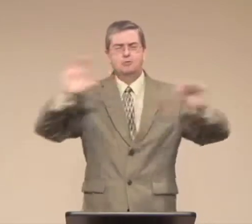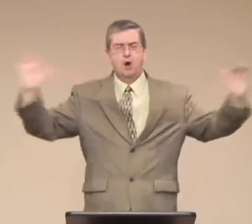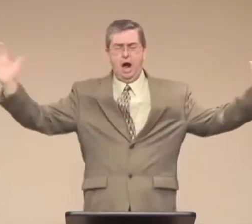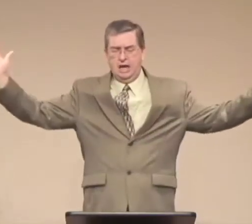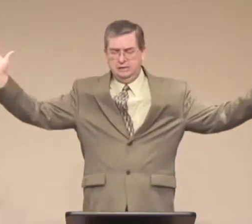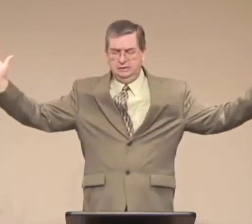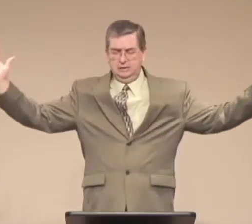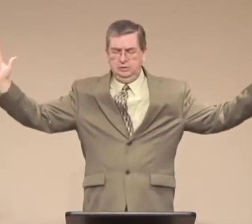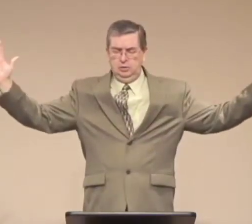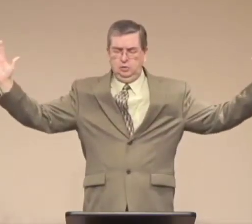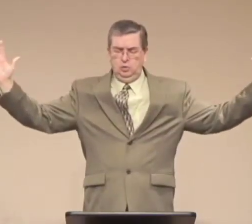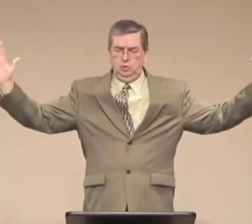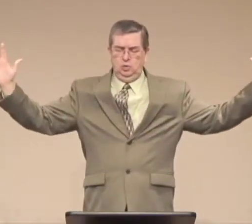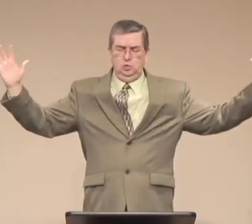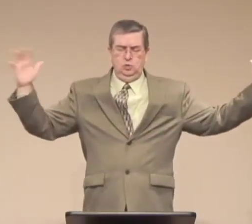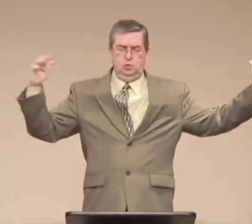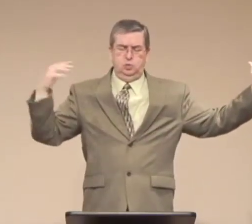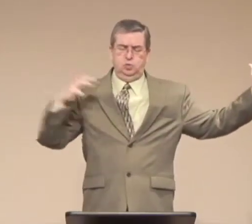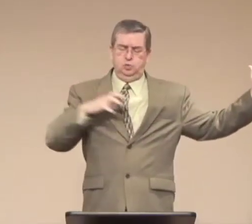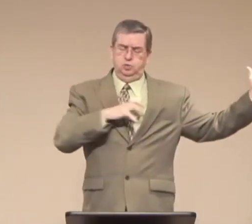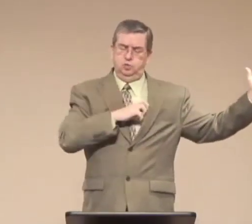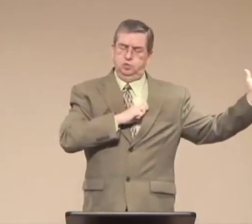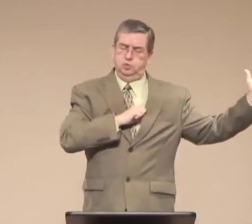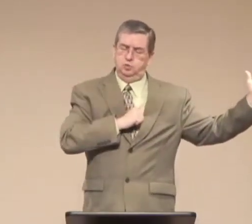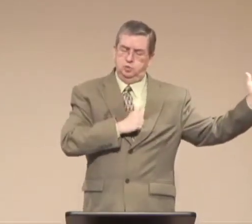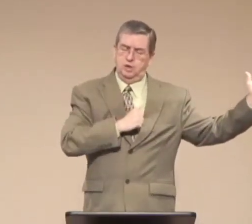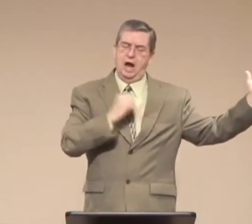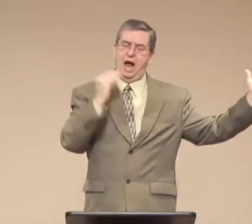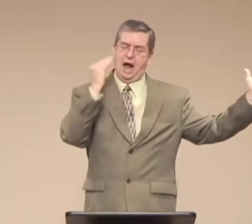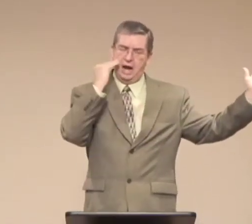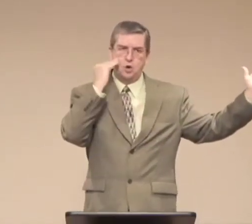Can you just imagine this? Can you envision it in your mind?